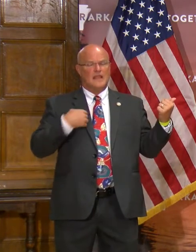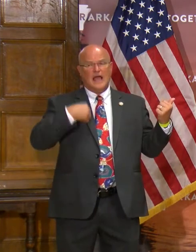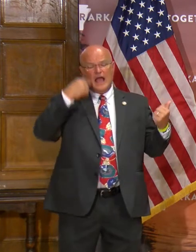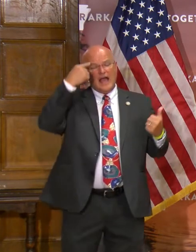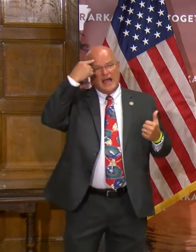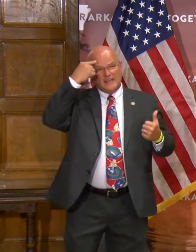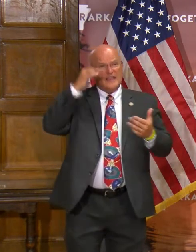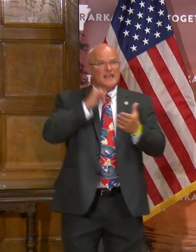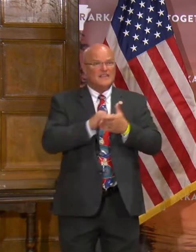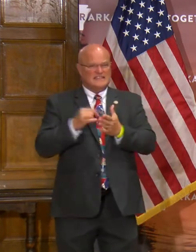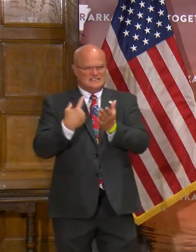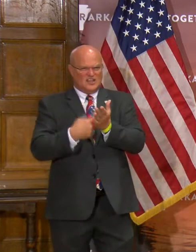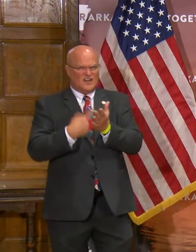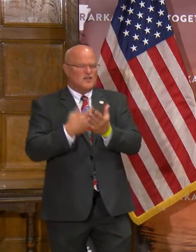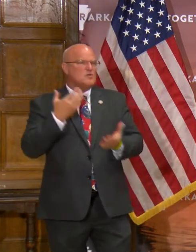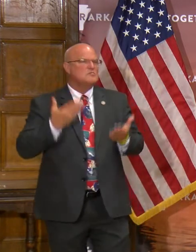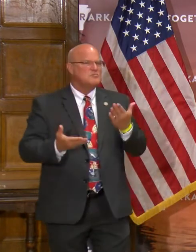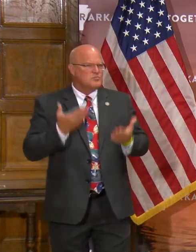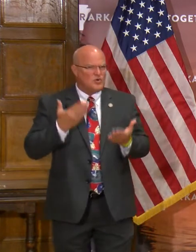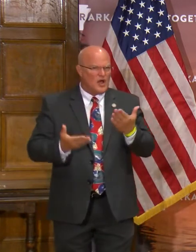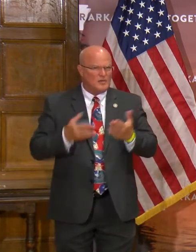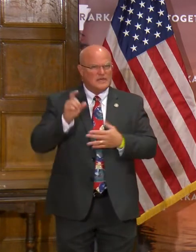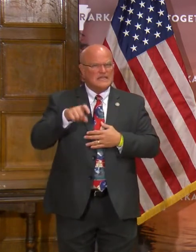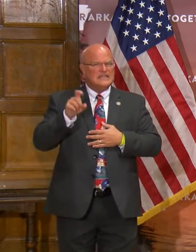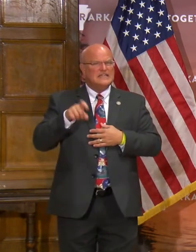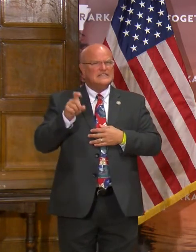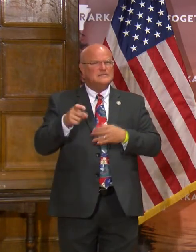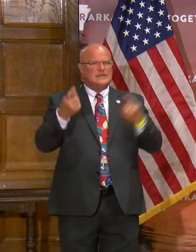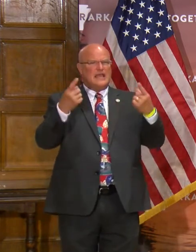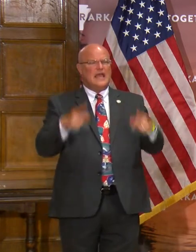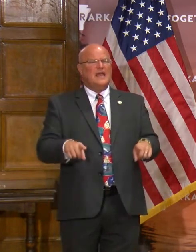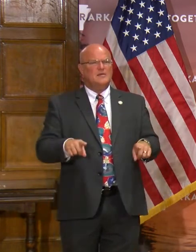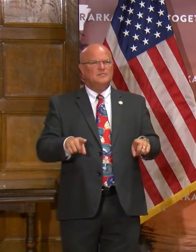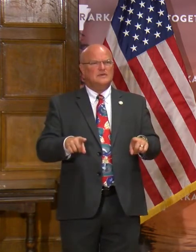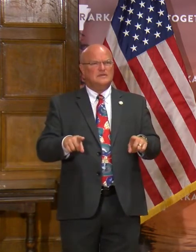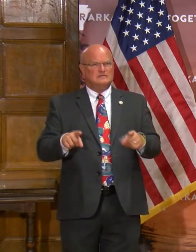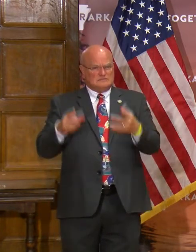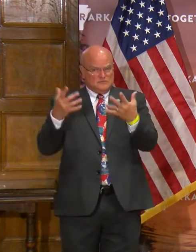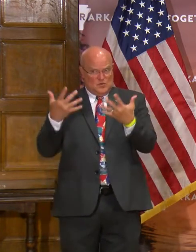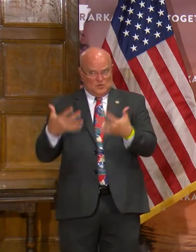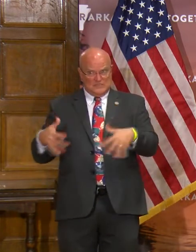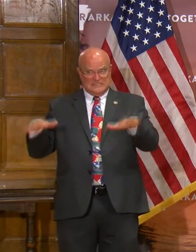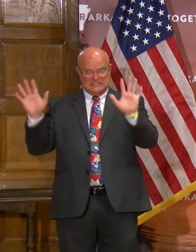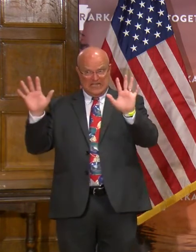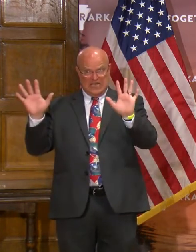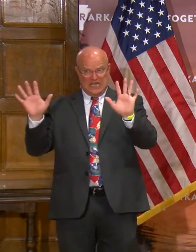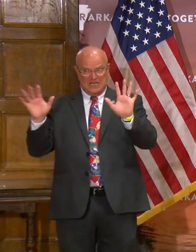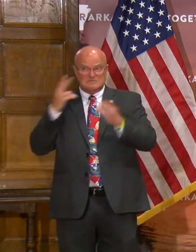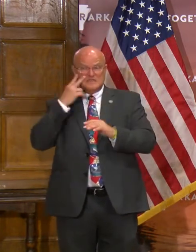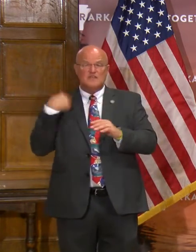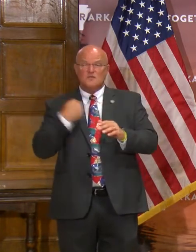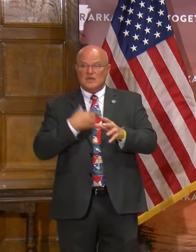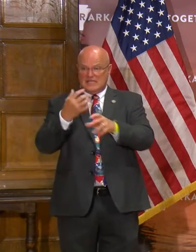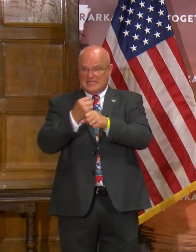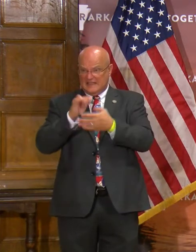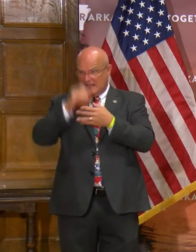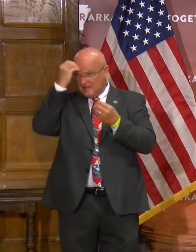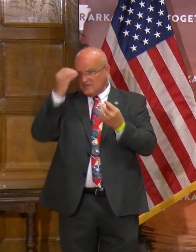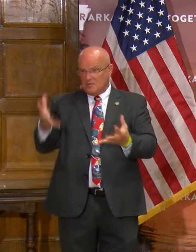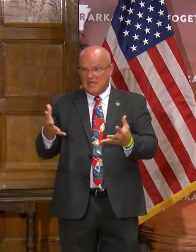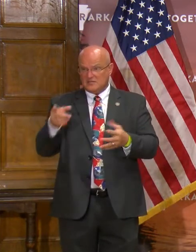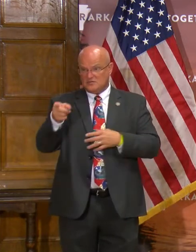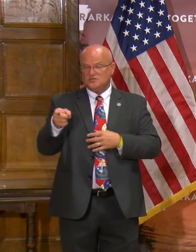that's a conversation probably needs to happen afterwards. We'll see if we can't get that